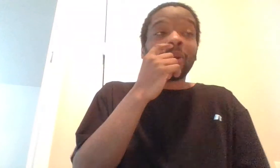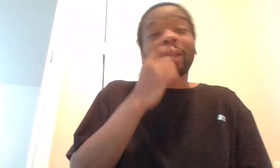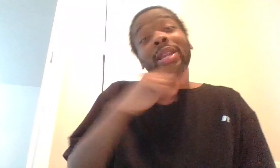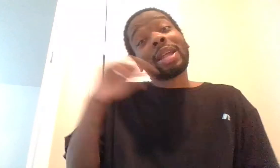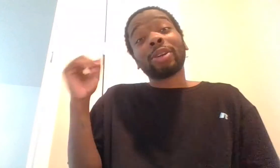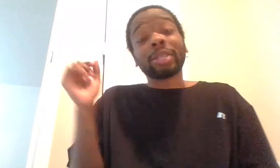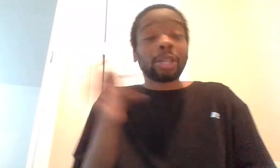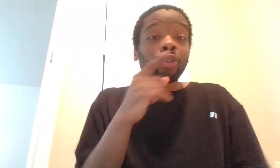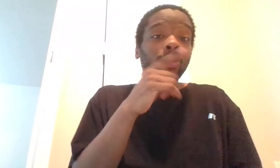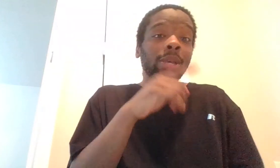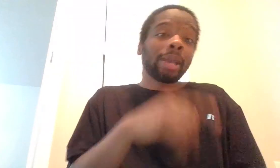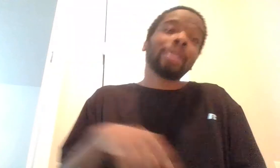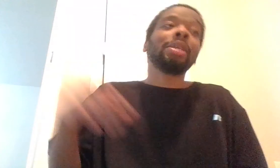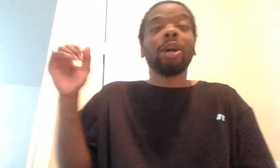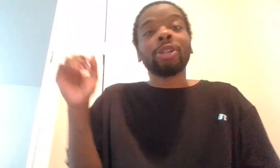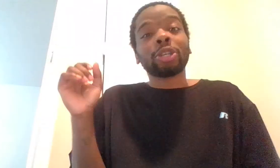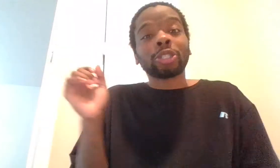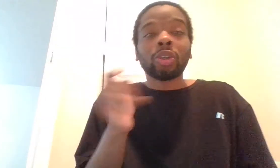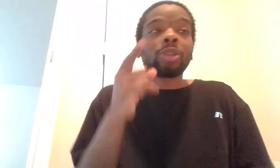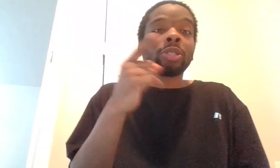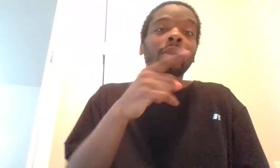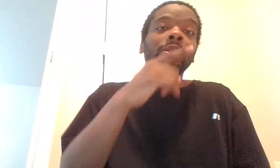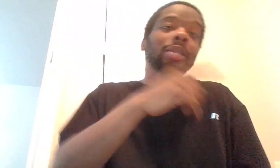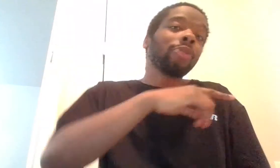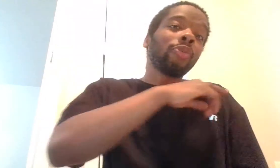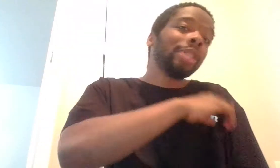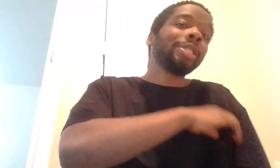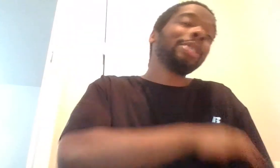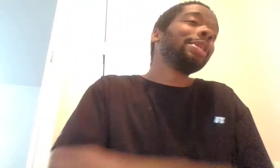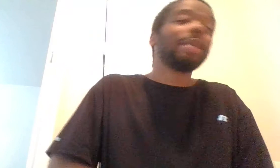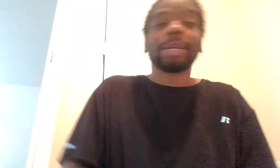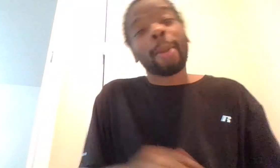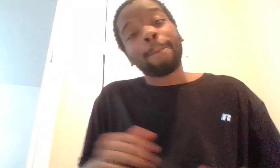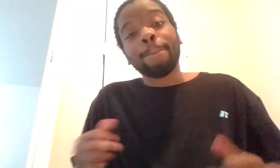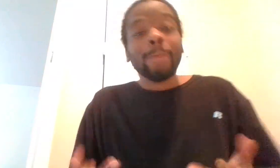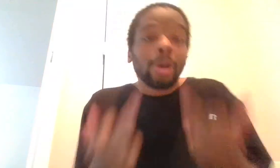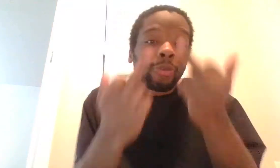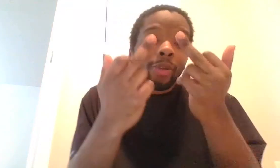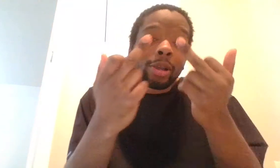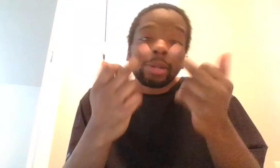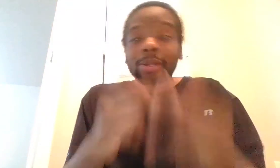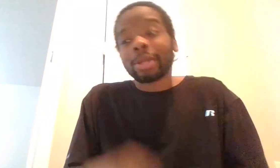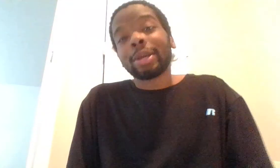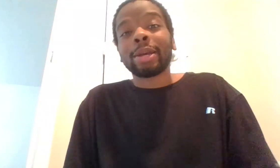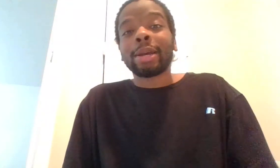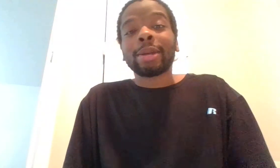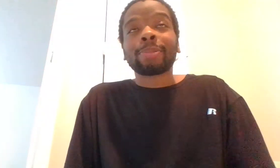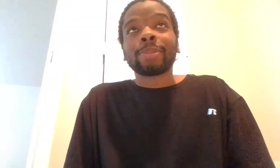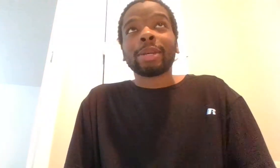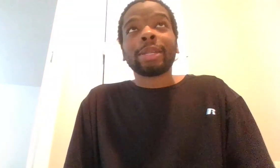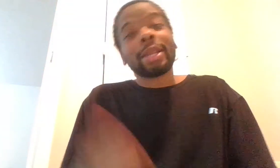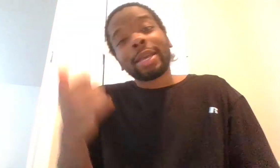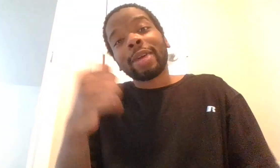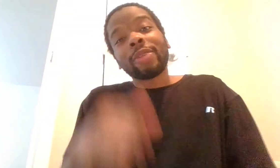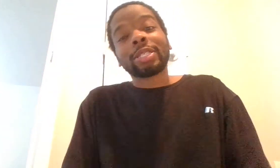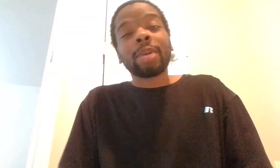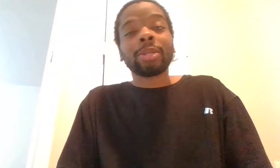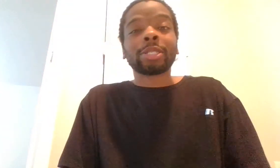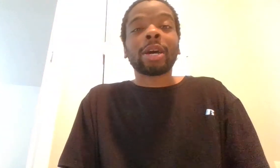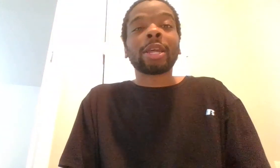are legally allowed to kill your kids under a certain circumstance of religion. Middle finger. Then again, if they send me to Saudi